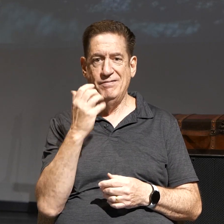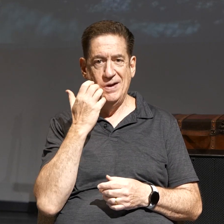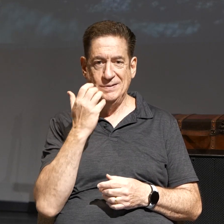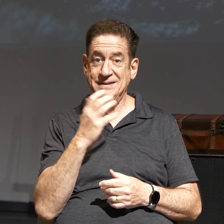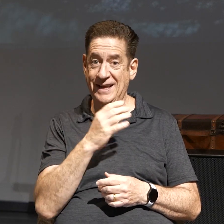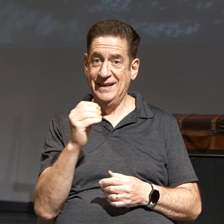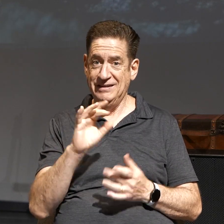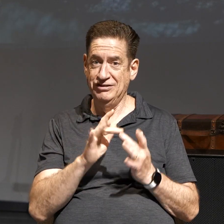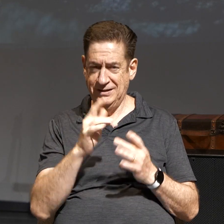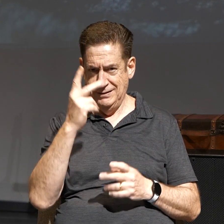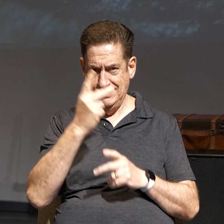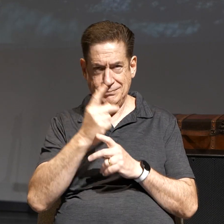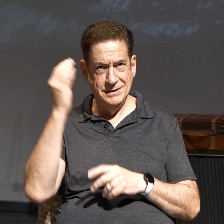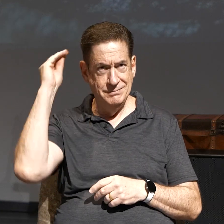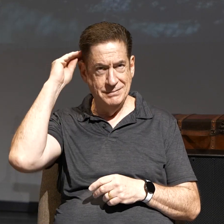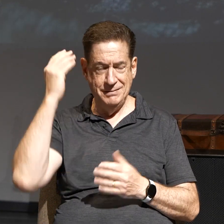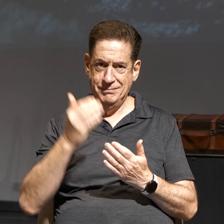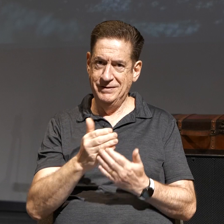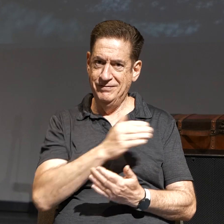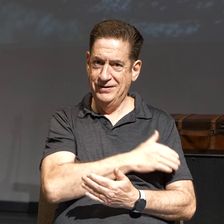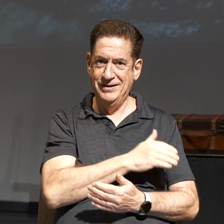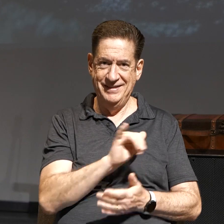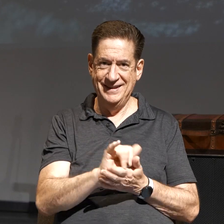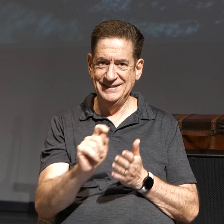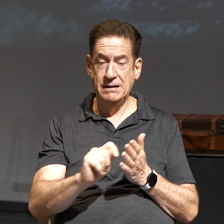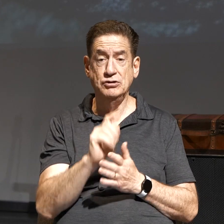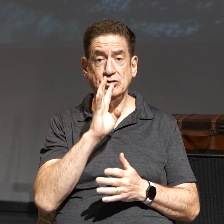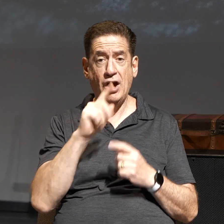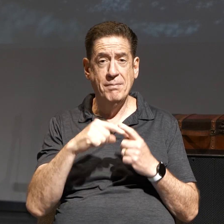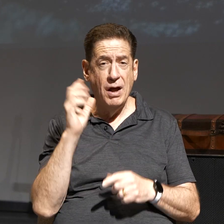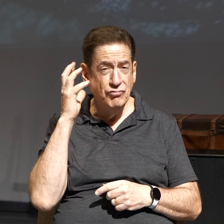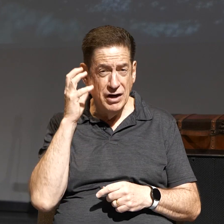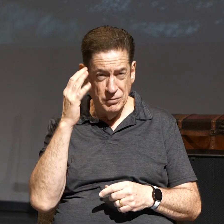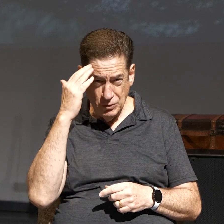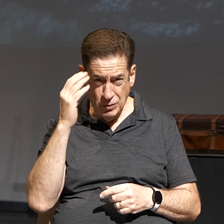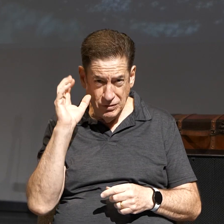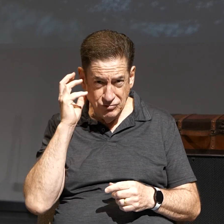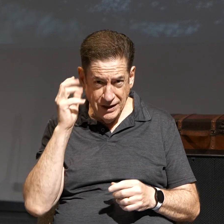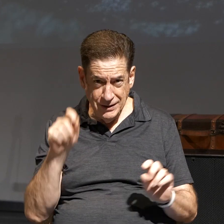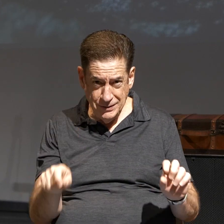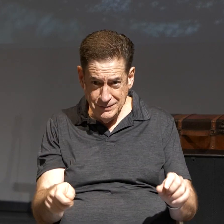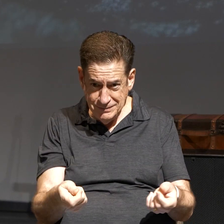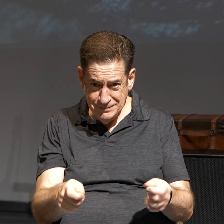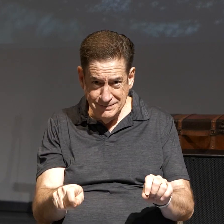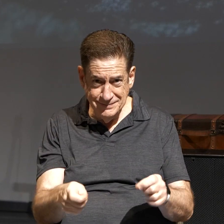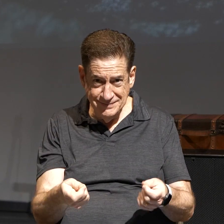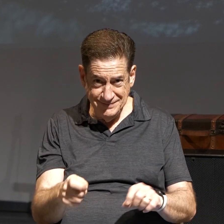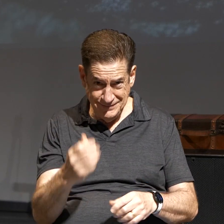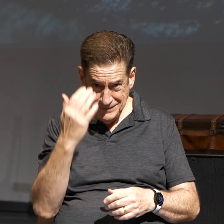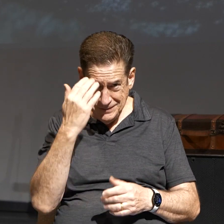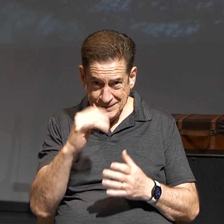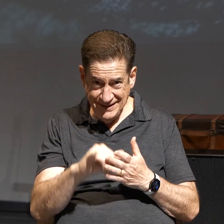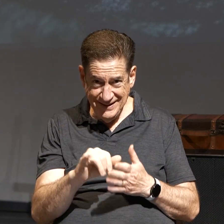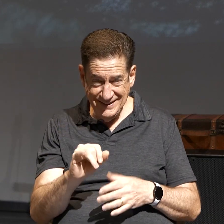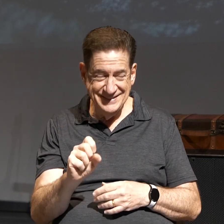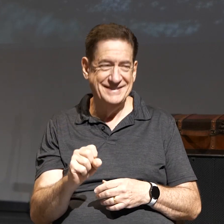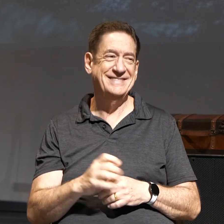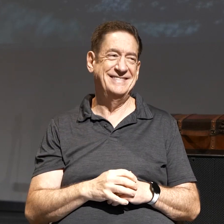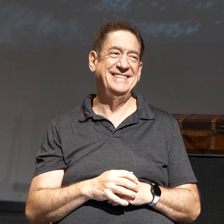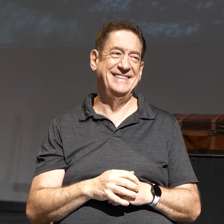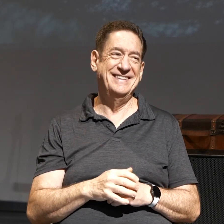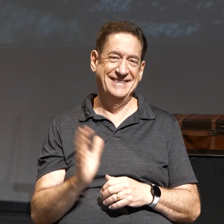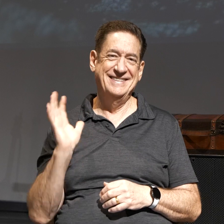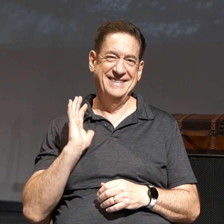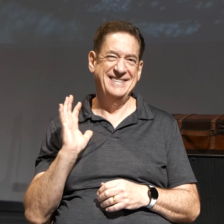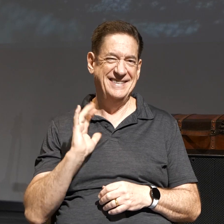keep that in mind. As he talks about the radio. Anybody know what a radio is? Okay. Okay. So,